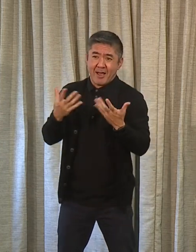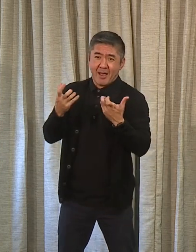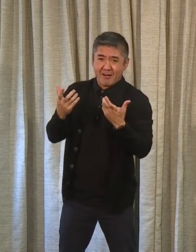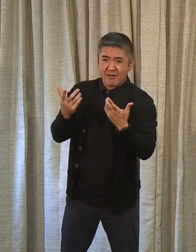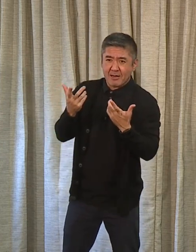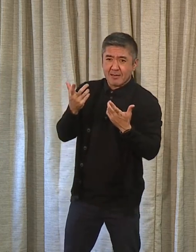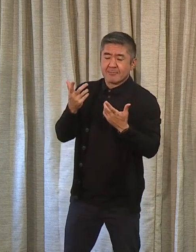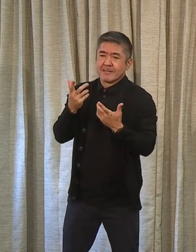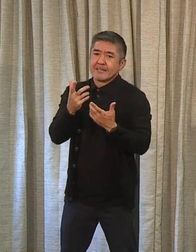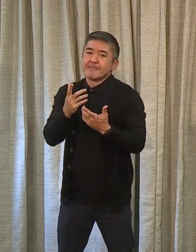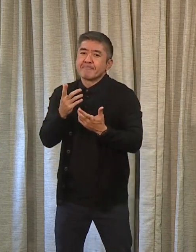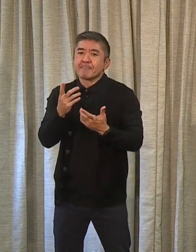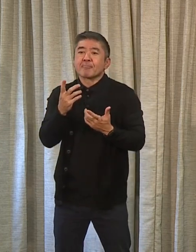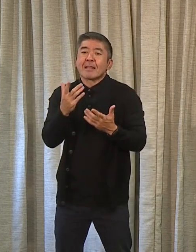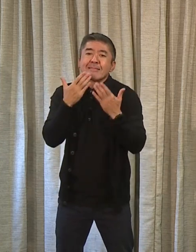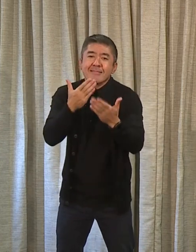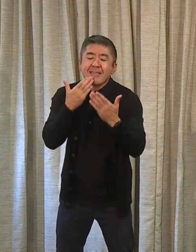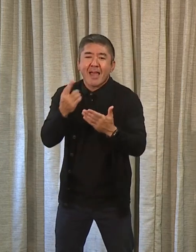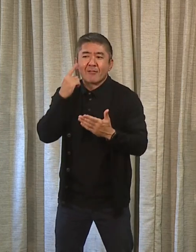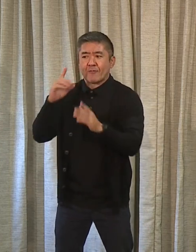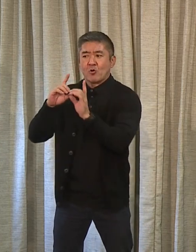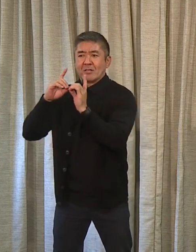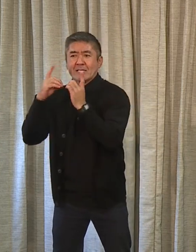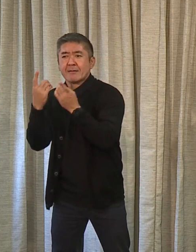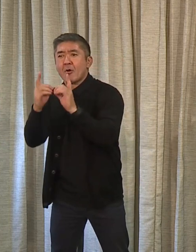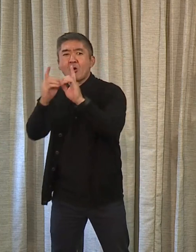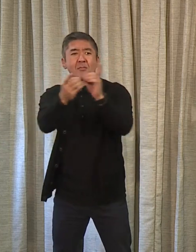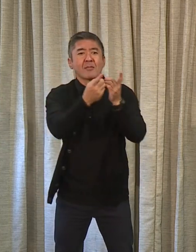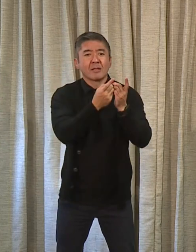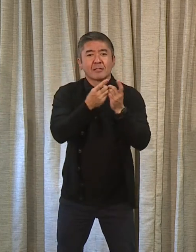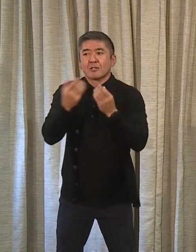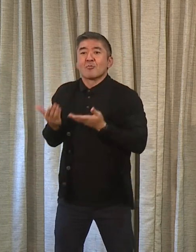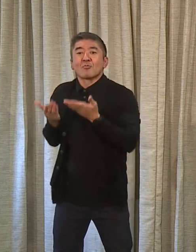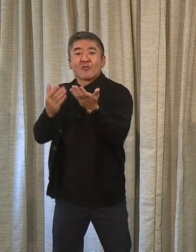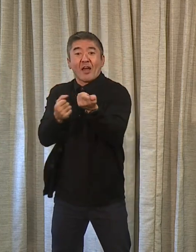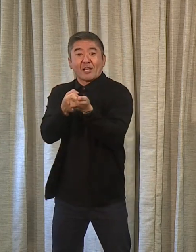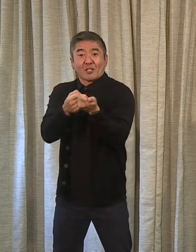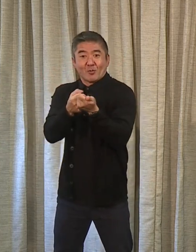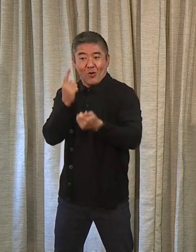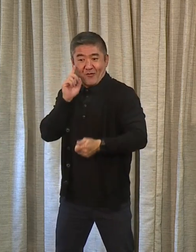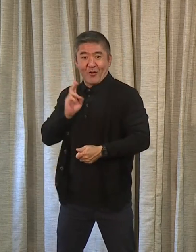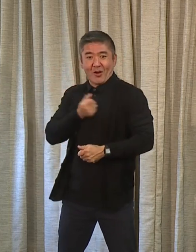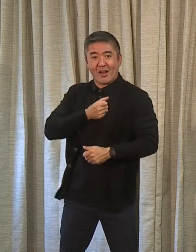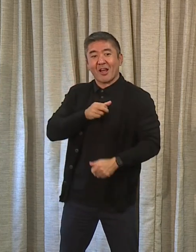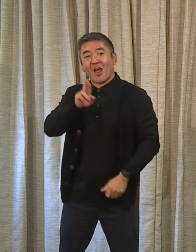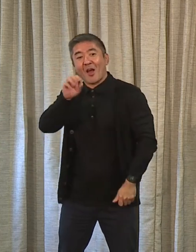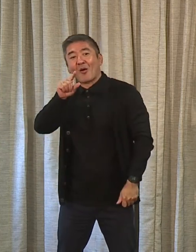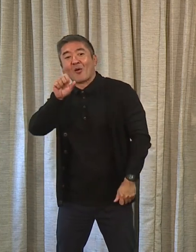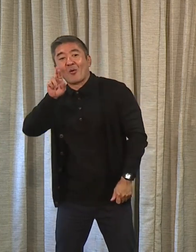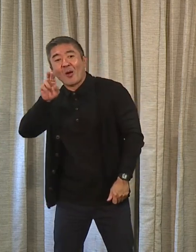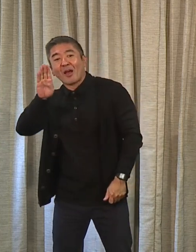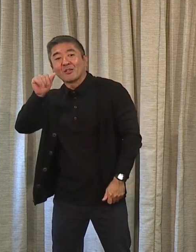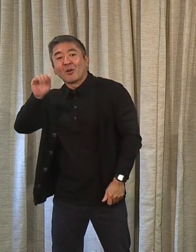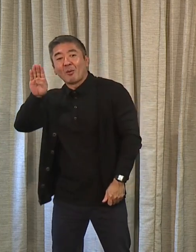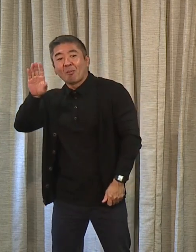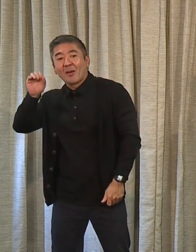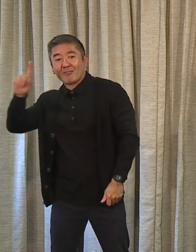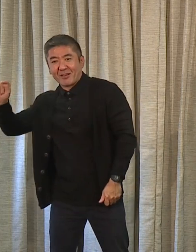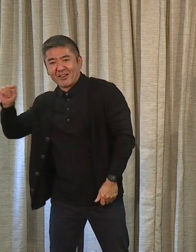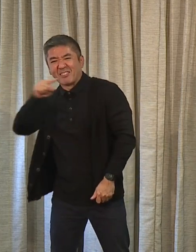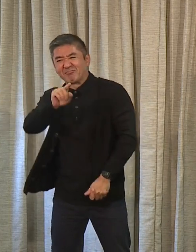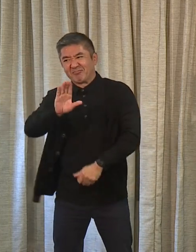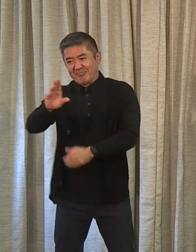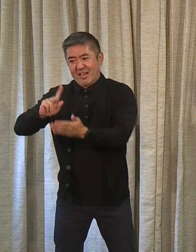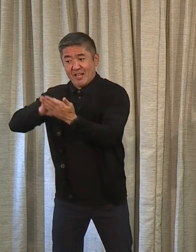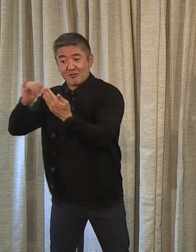in addition to our budget, much mahalo to the departments that are also providing support. Roger Babcock talked about some of the projects that he's